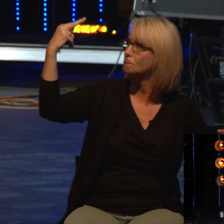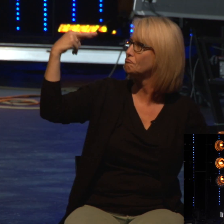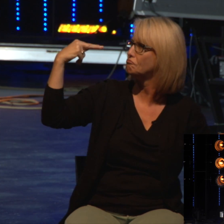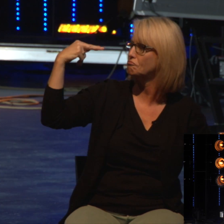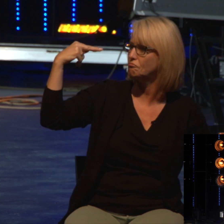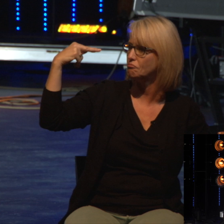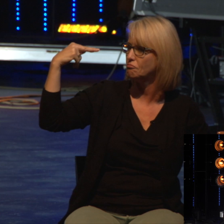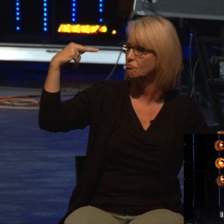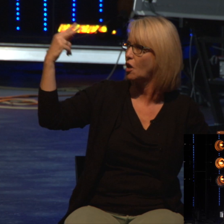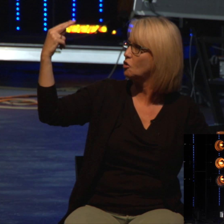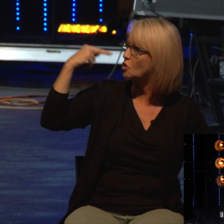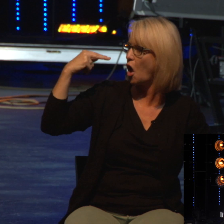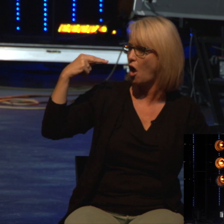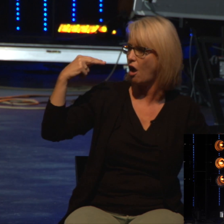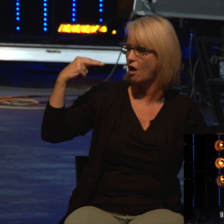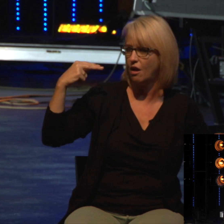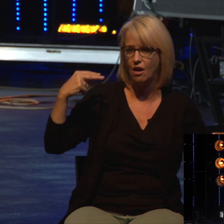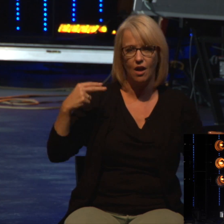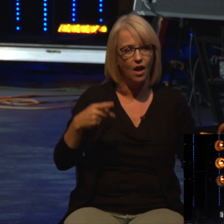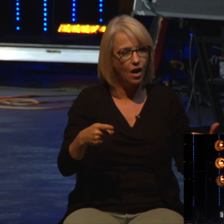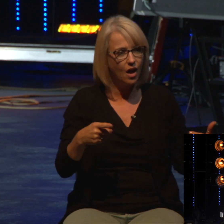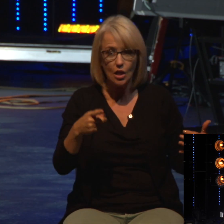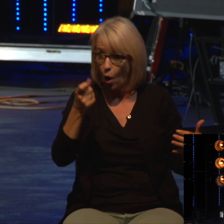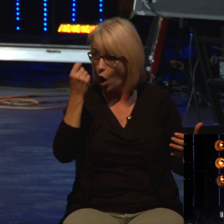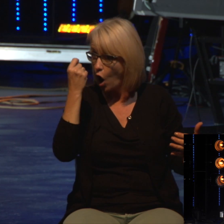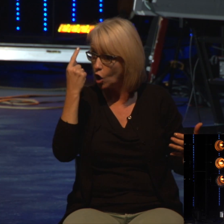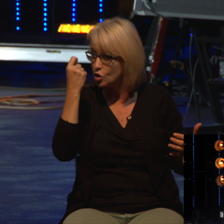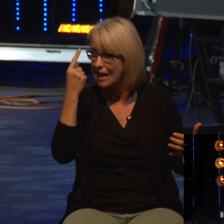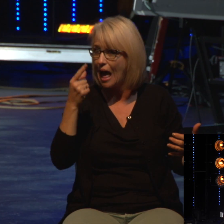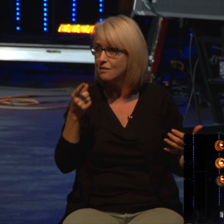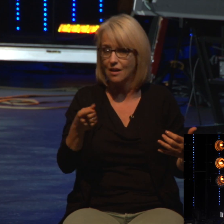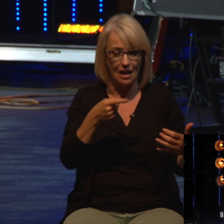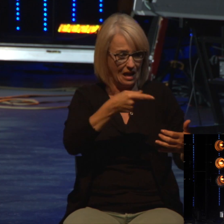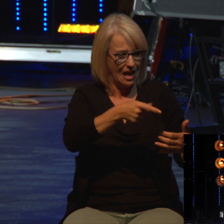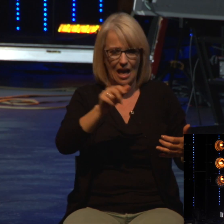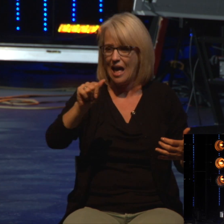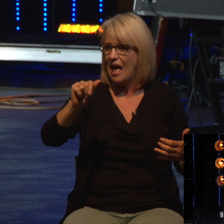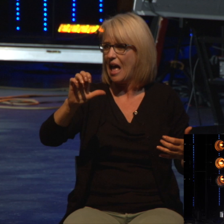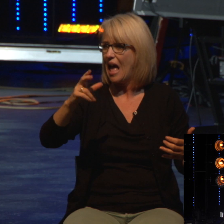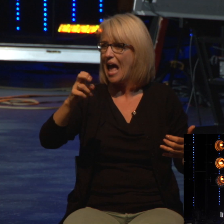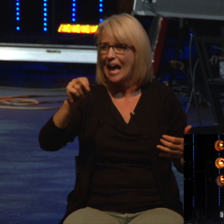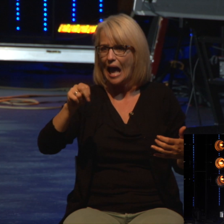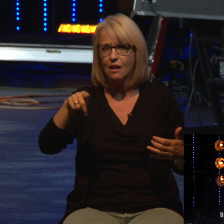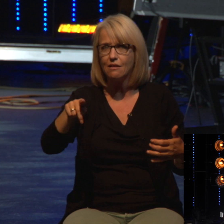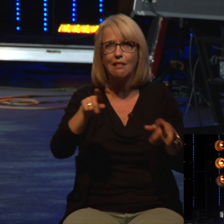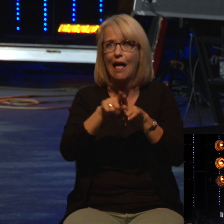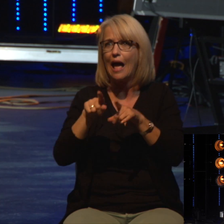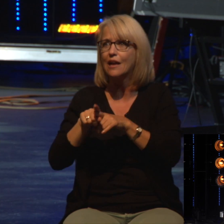Achan among Israel at that time was like finding Judas among the disciples or like finding